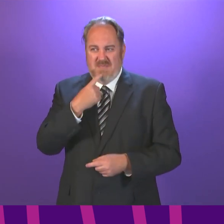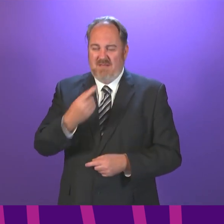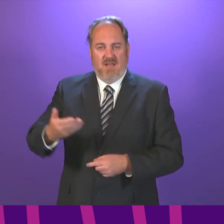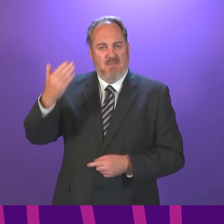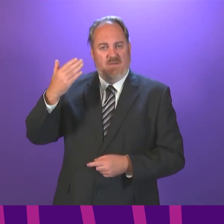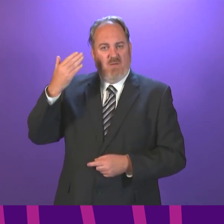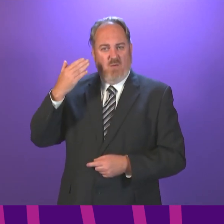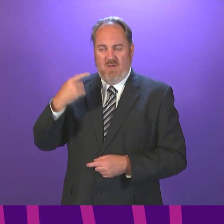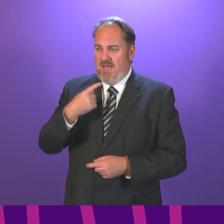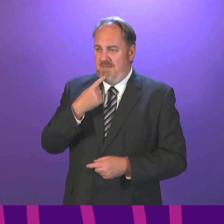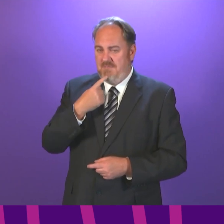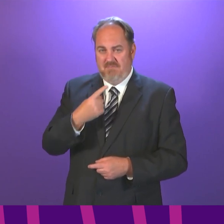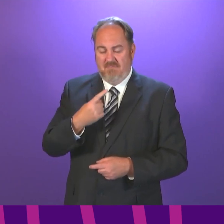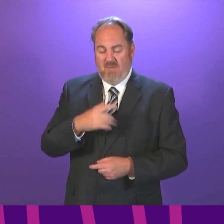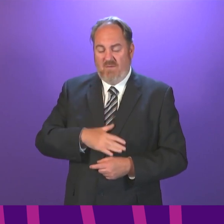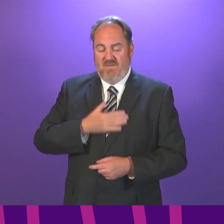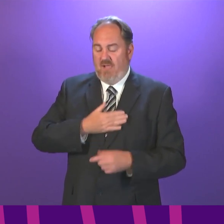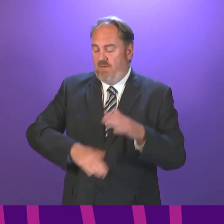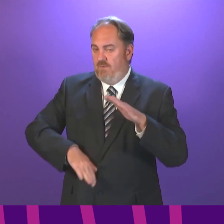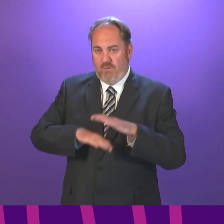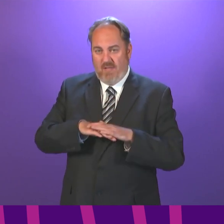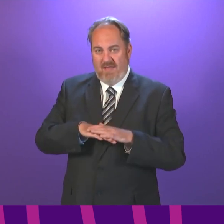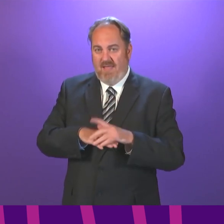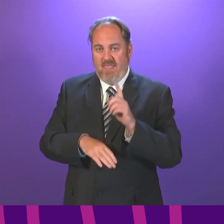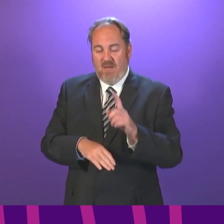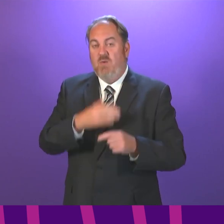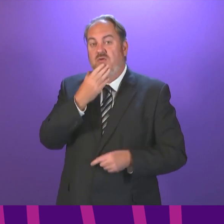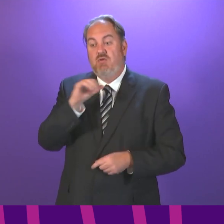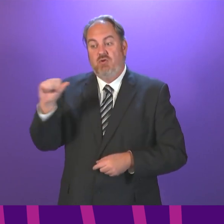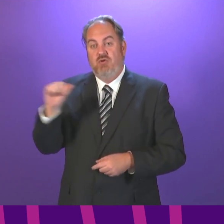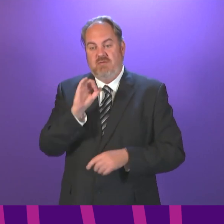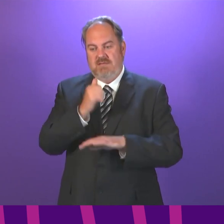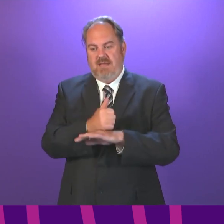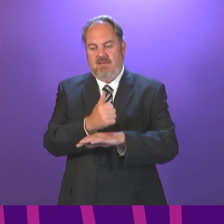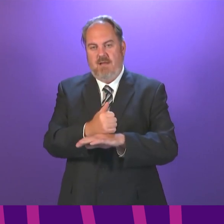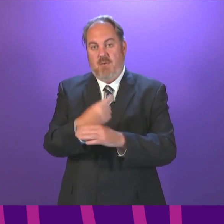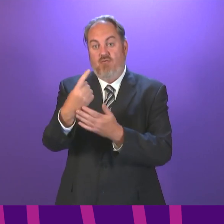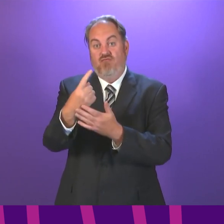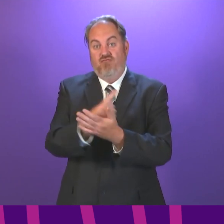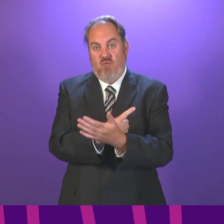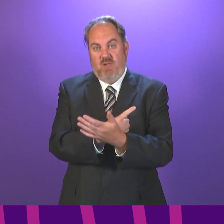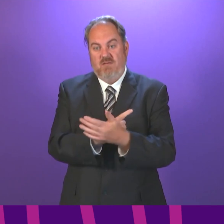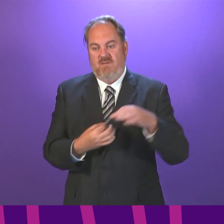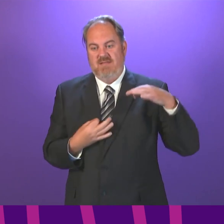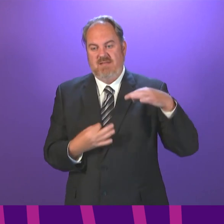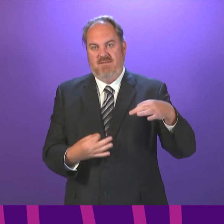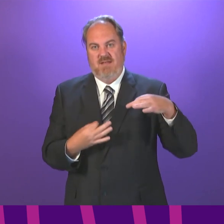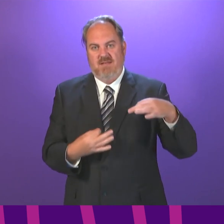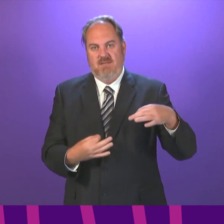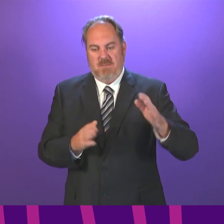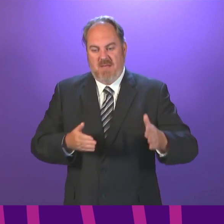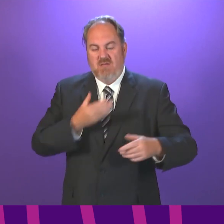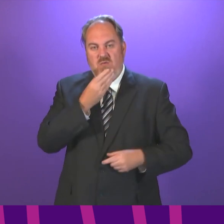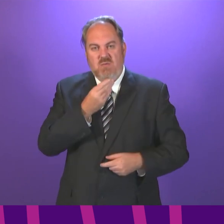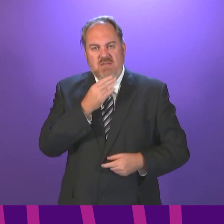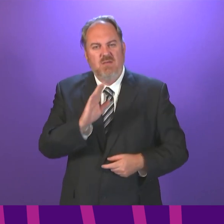hear it now. I am far from convinced that it is a road we should go down. I do not want to close off Parliament's options, the government's